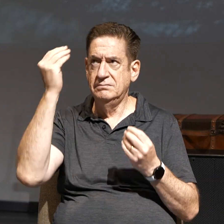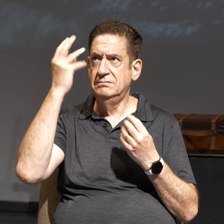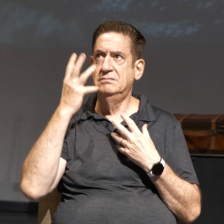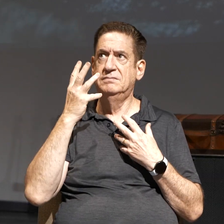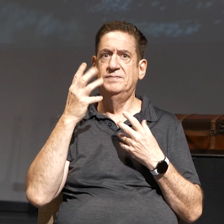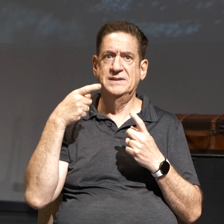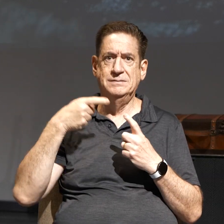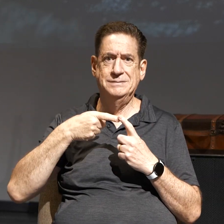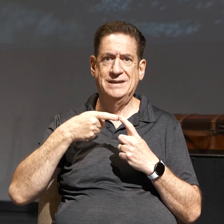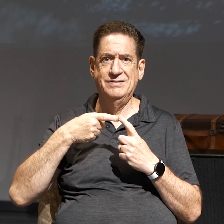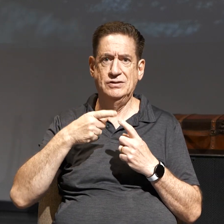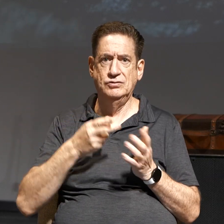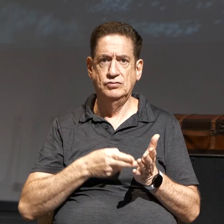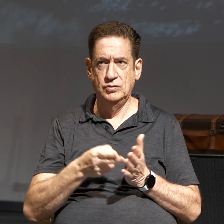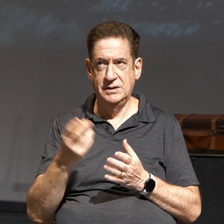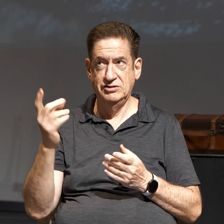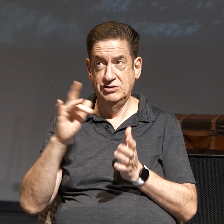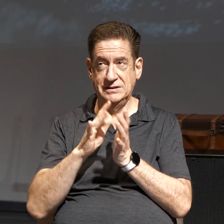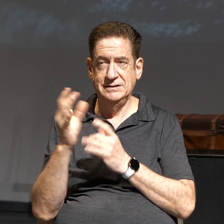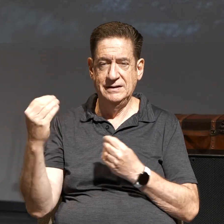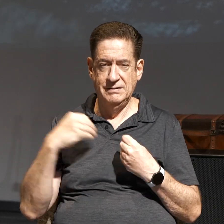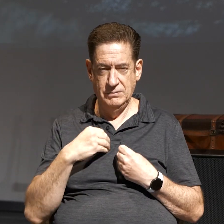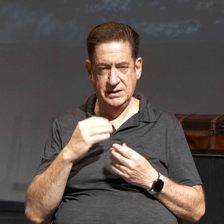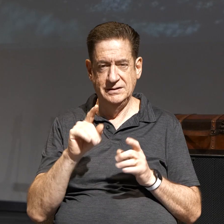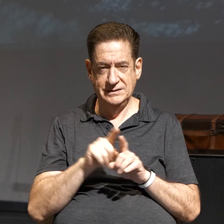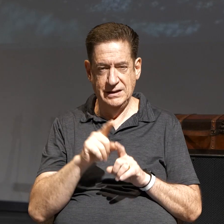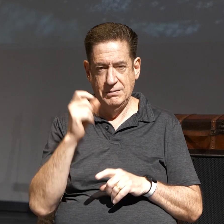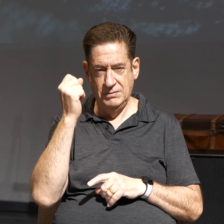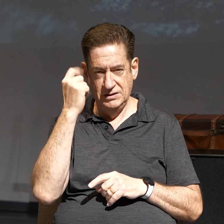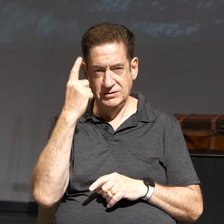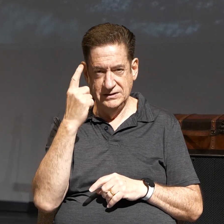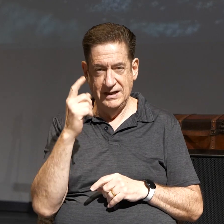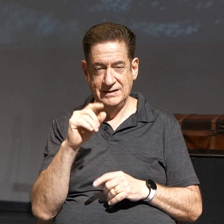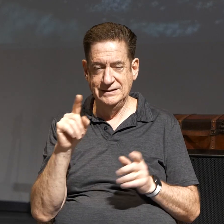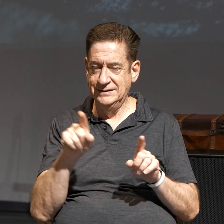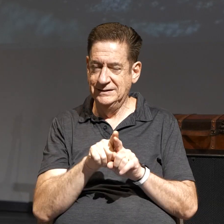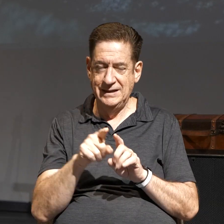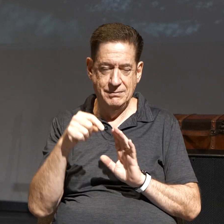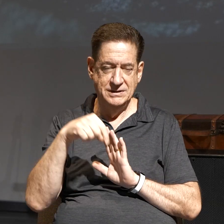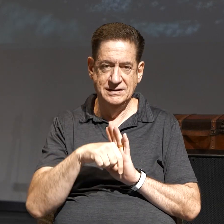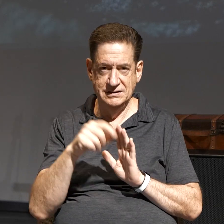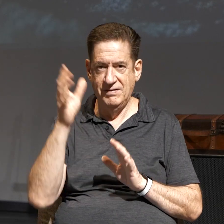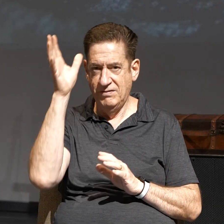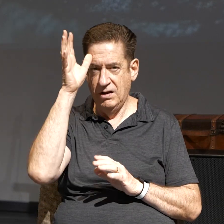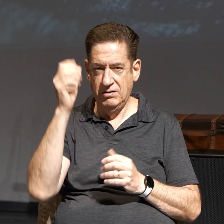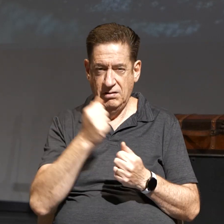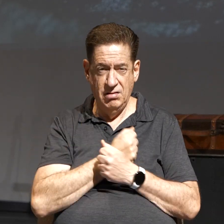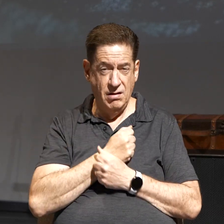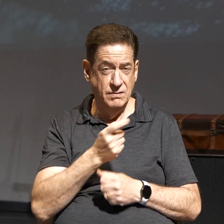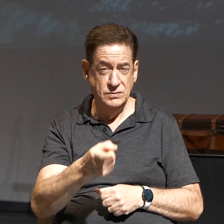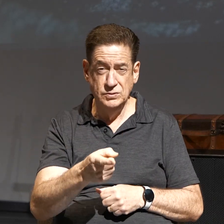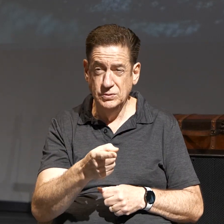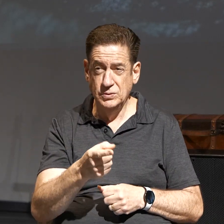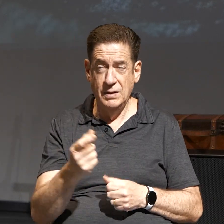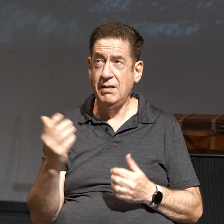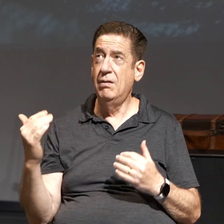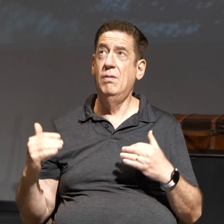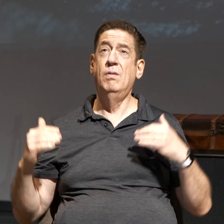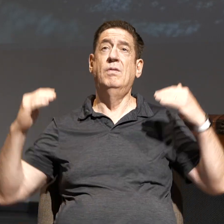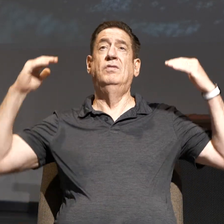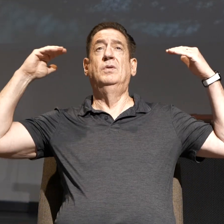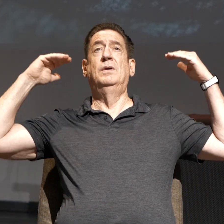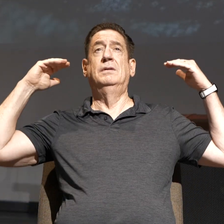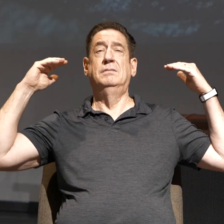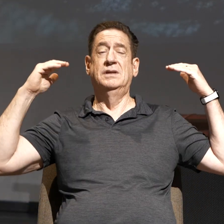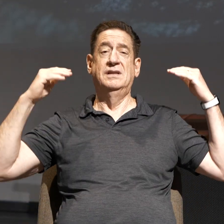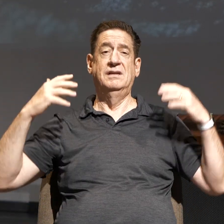give me more understanding about how you love Me with the same intensity with which the Father loves you. Let it overwhelm me today. Let it